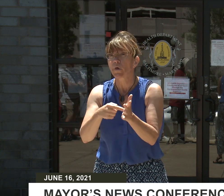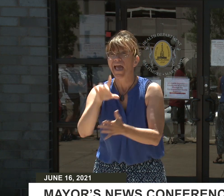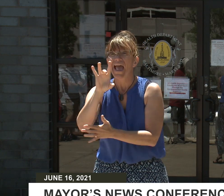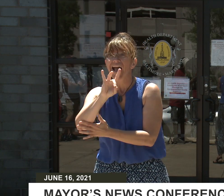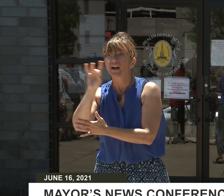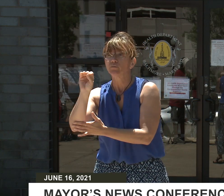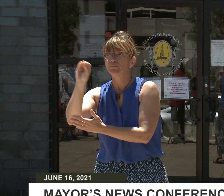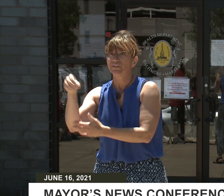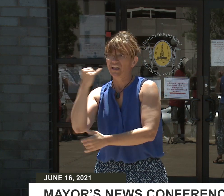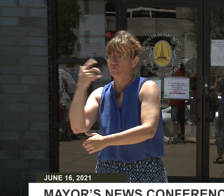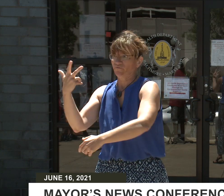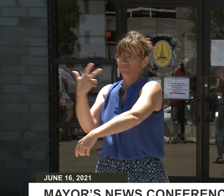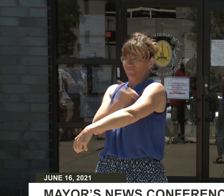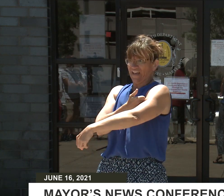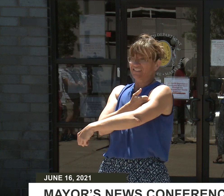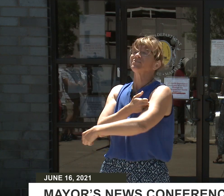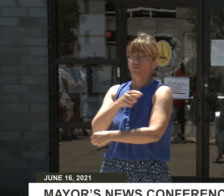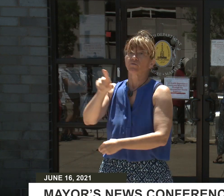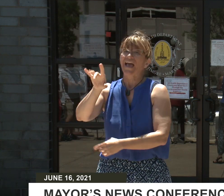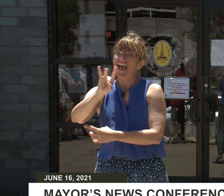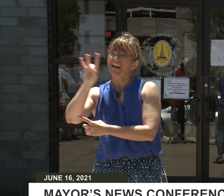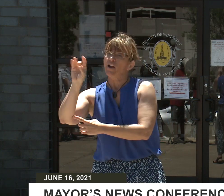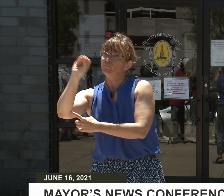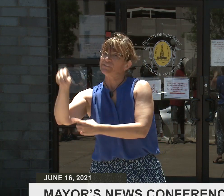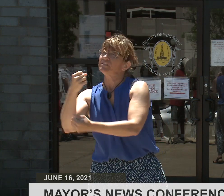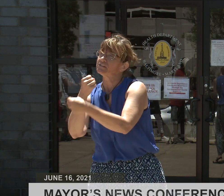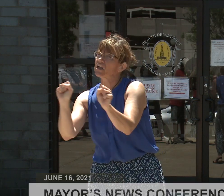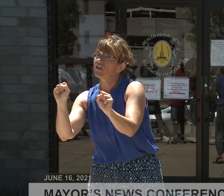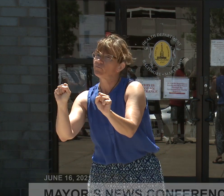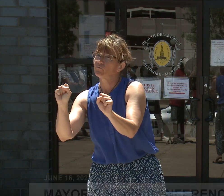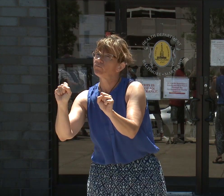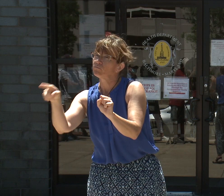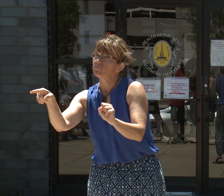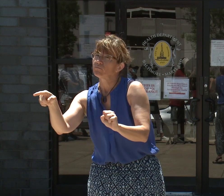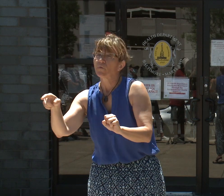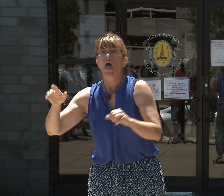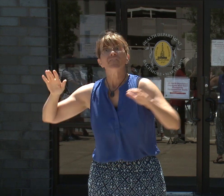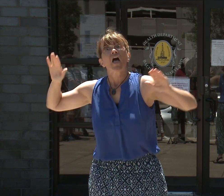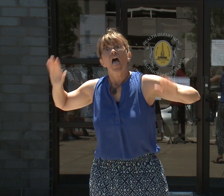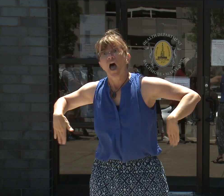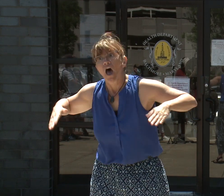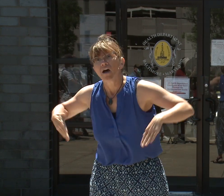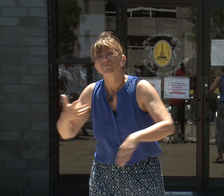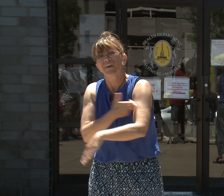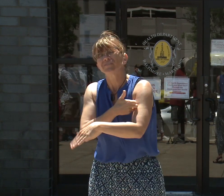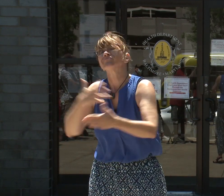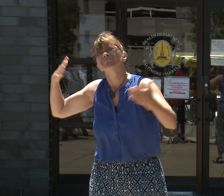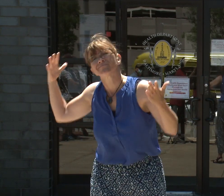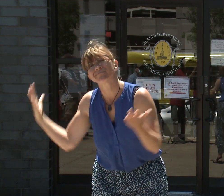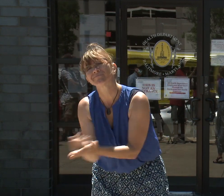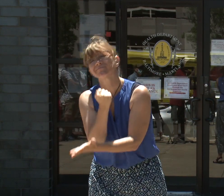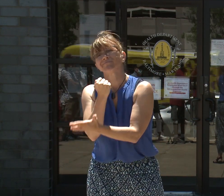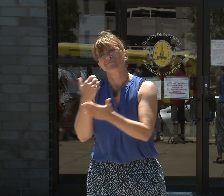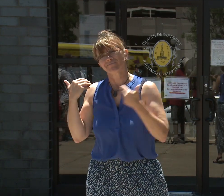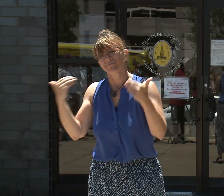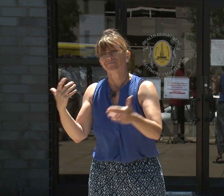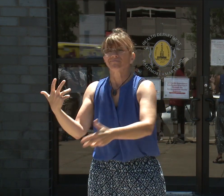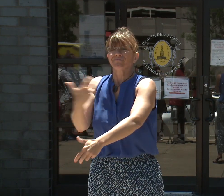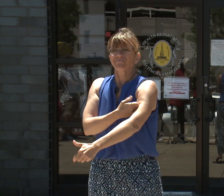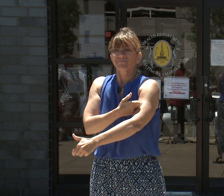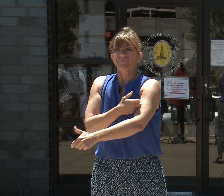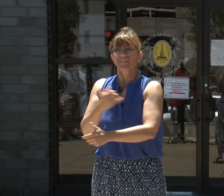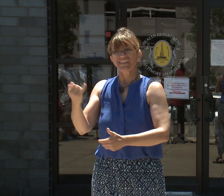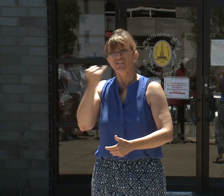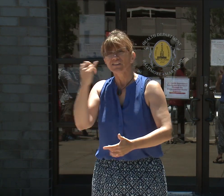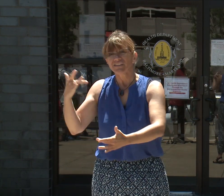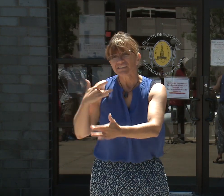vaccinated, get vaccinated. Whatever concerns you may have about the vaccine, I encourage you to get the information you